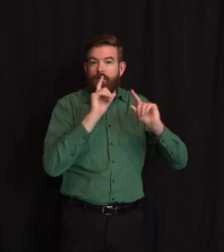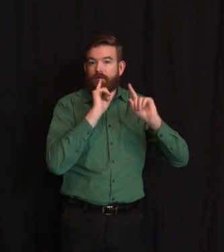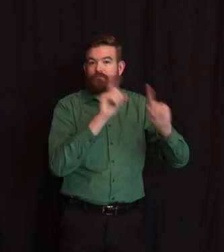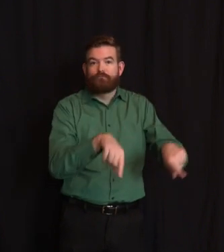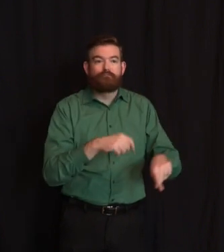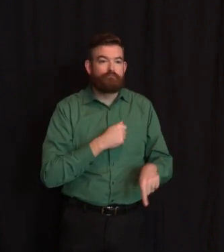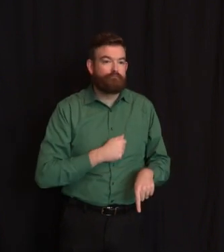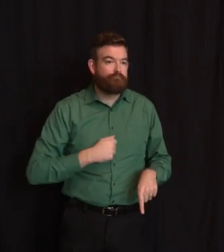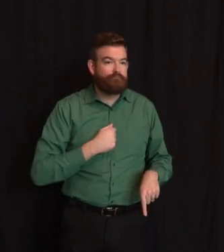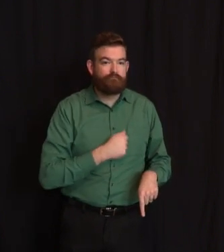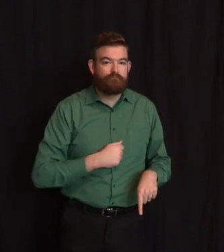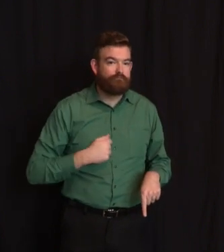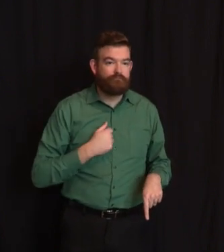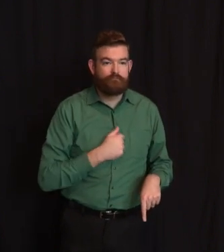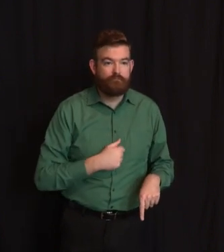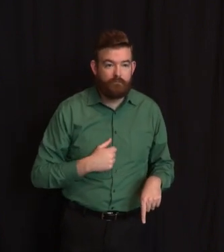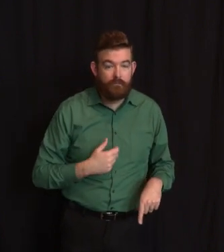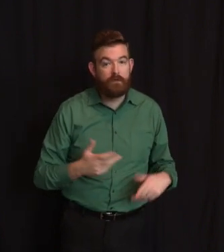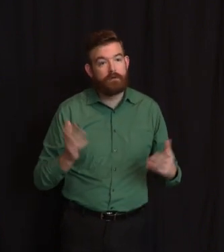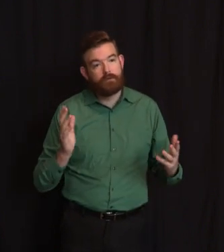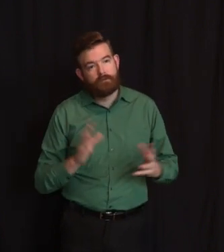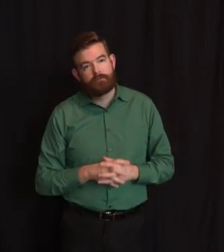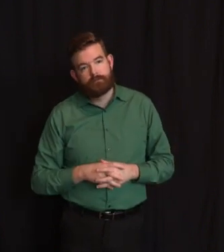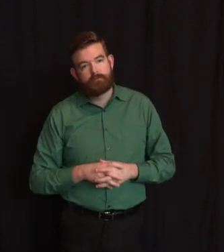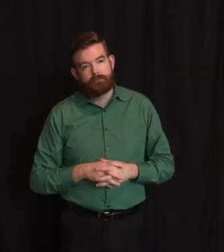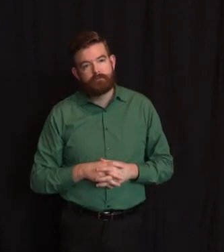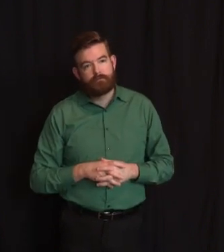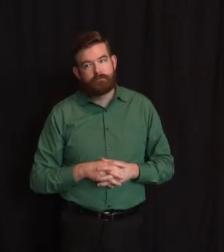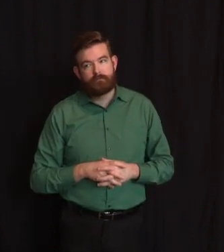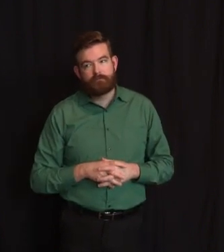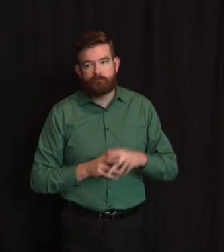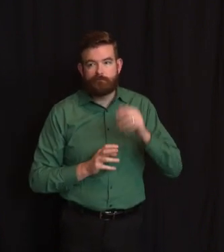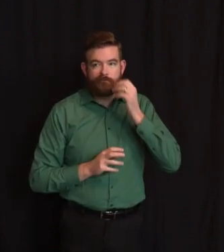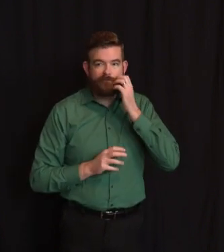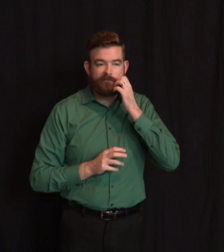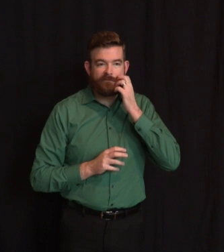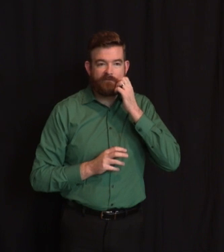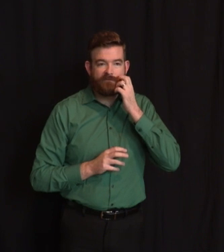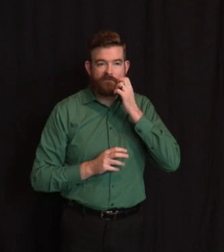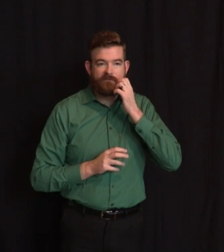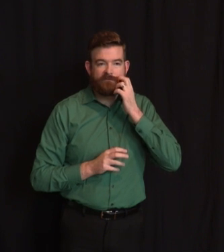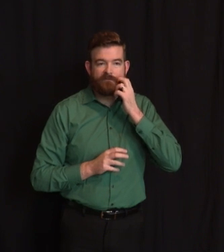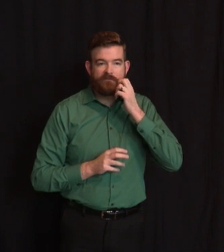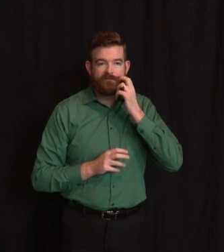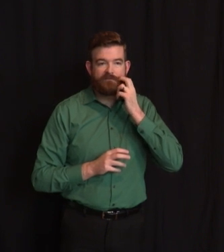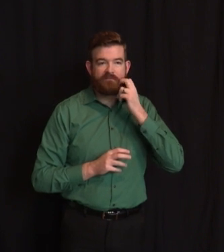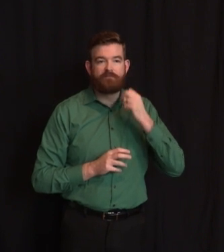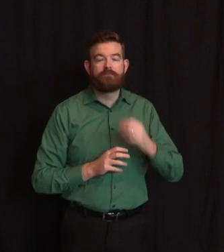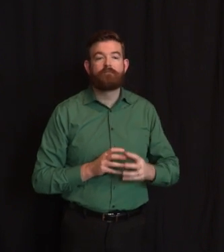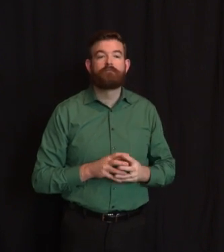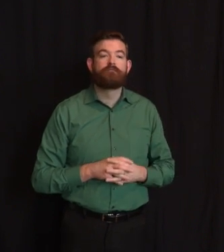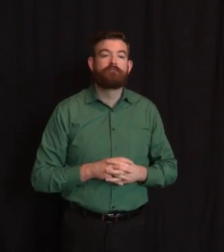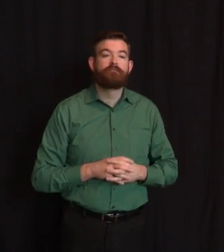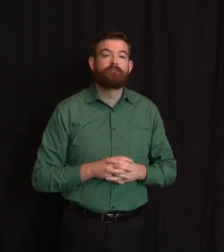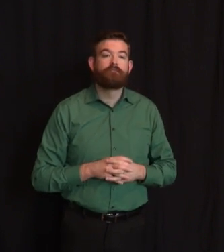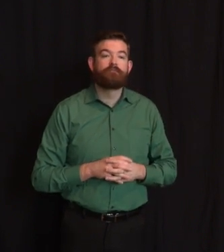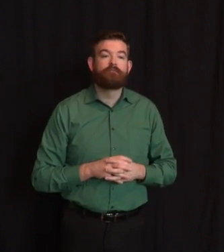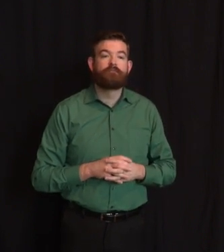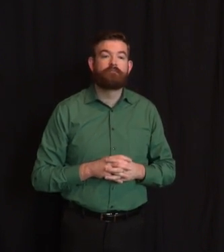control, folks, to either keep it optimistic or please, God, don't let your guard down. And when you look at the models that you